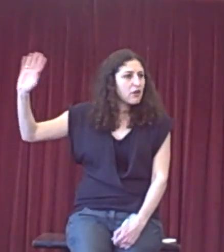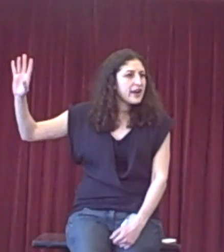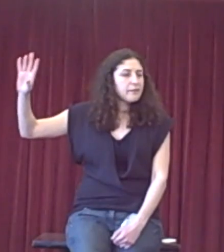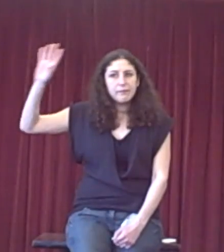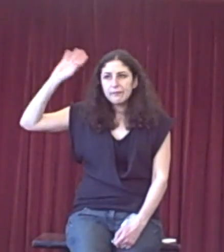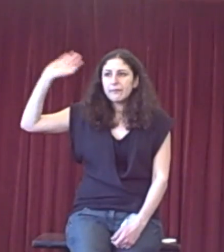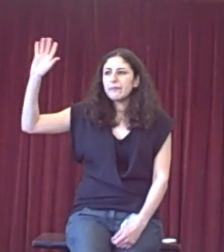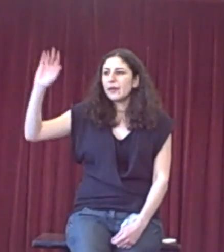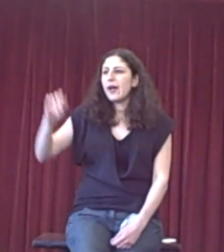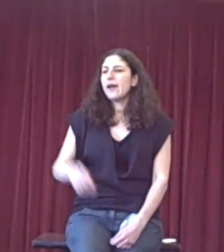right.